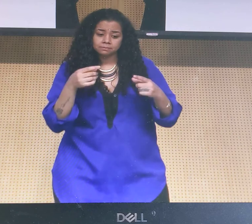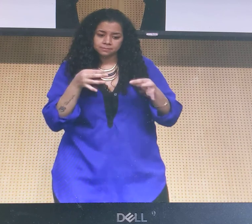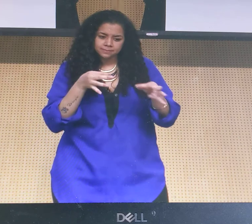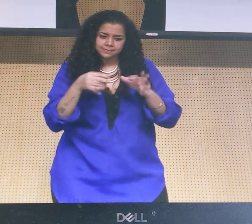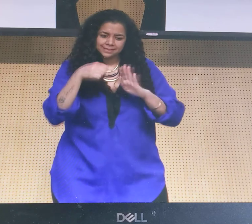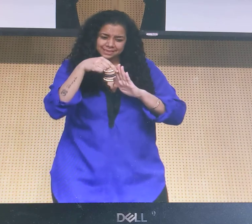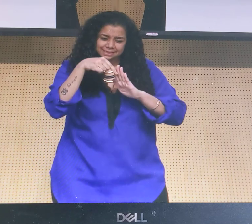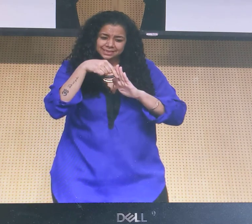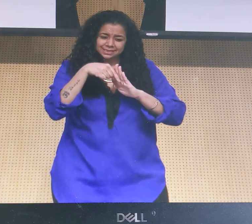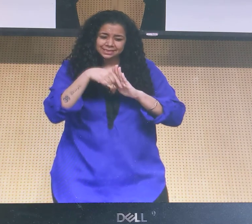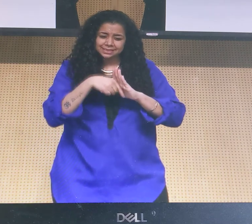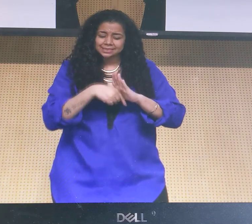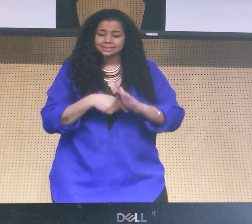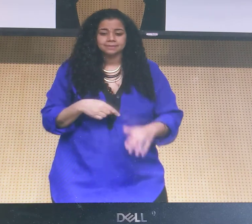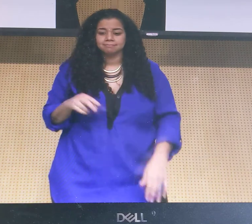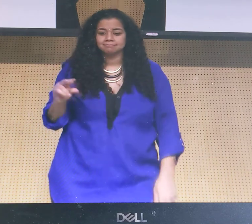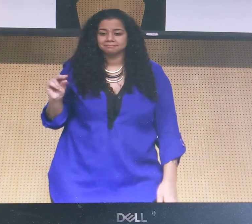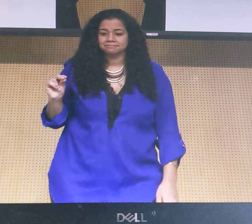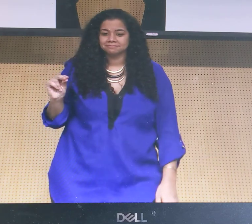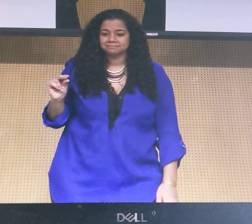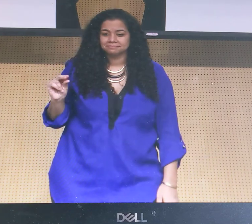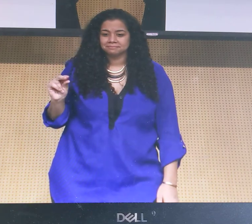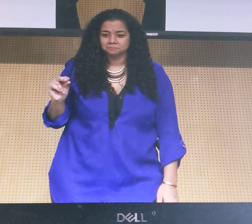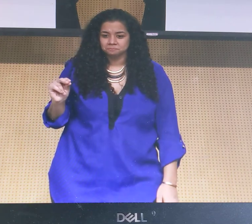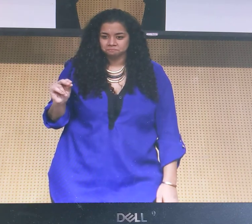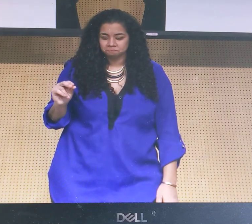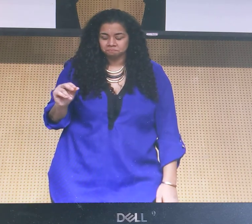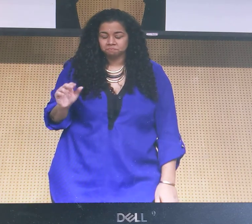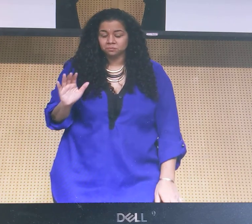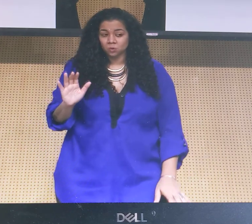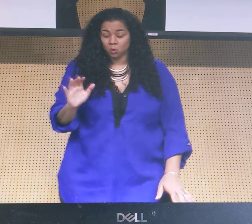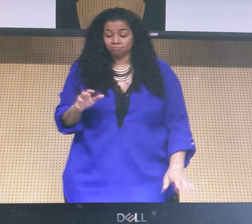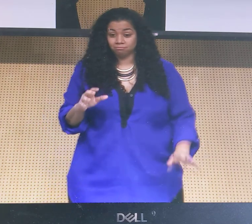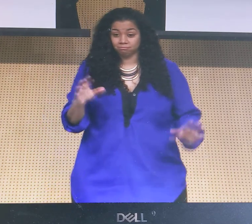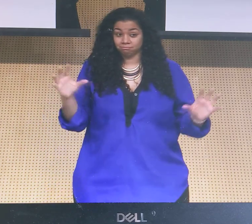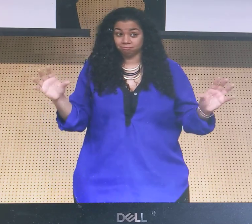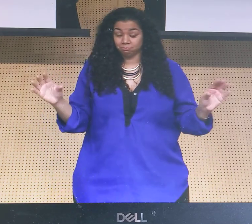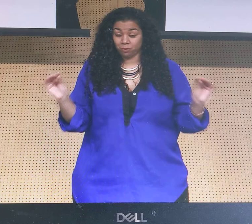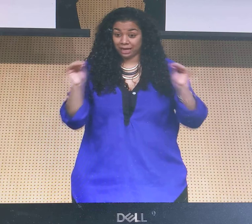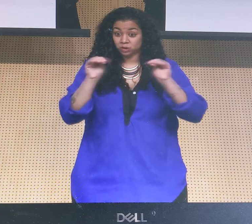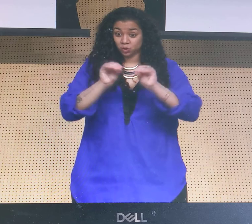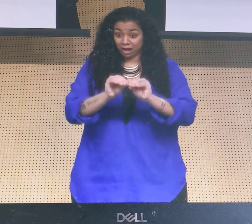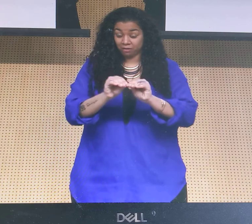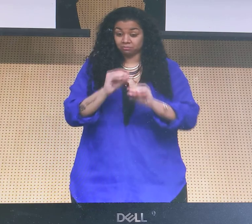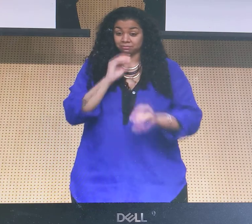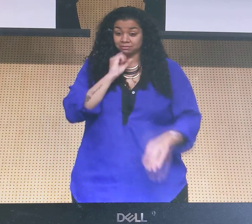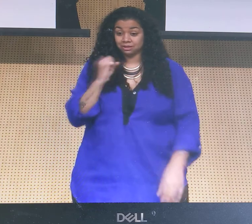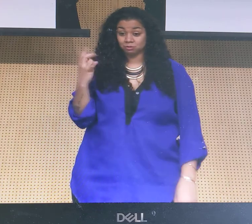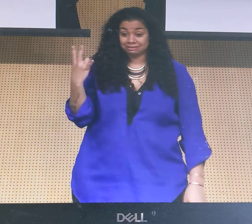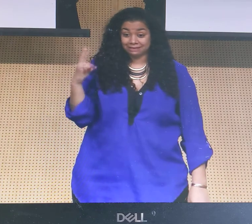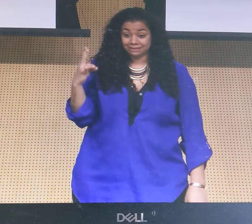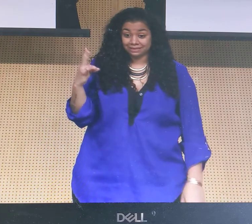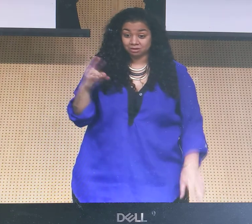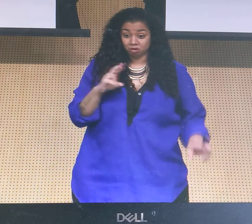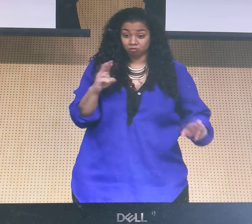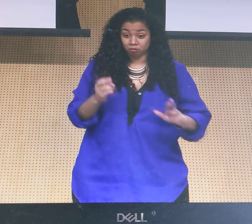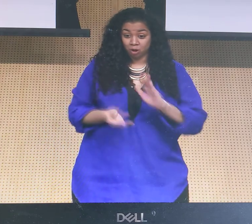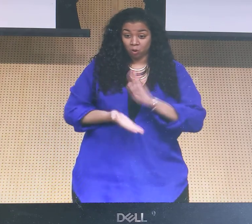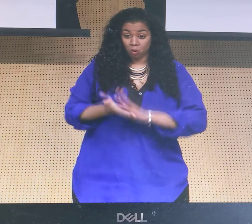we weren't able to really have these deep discussions. So, when I was